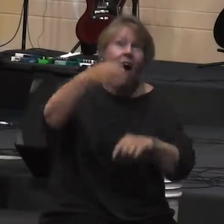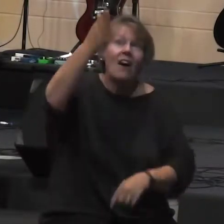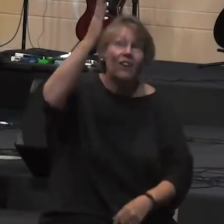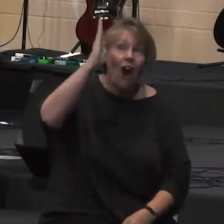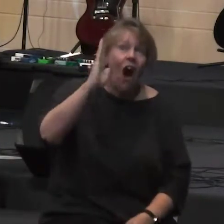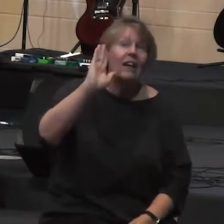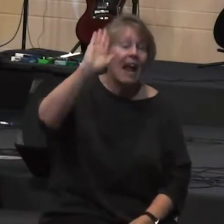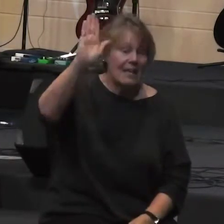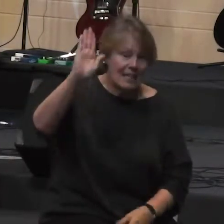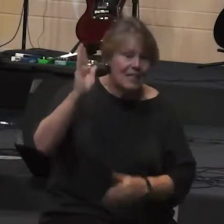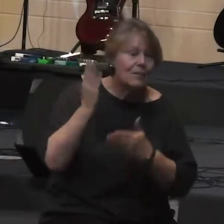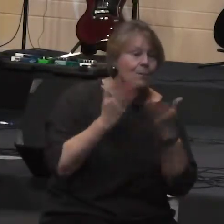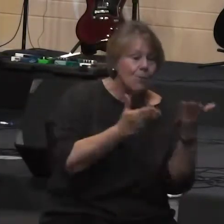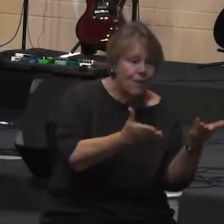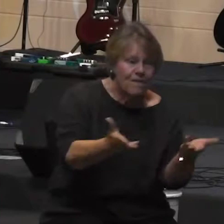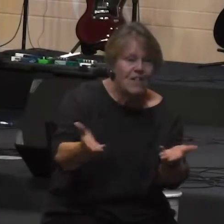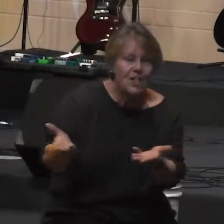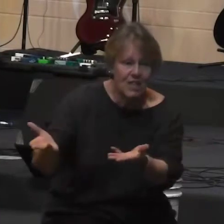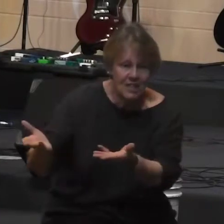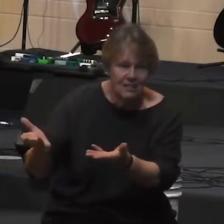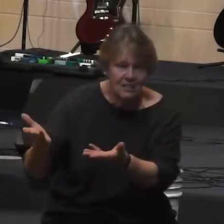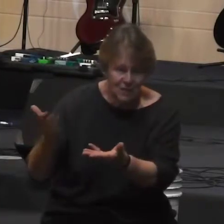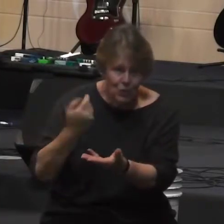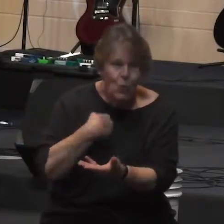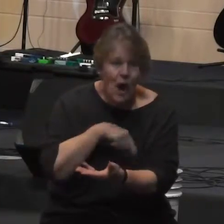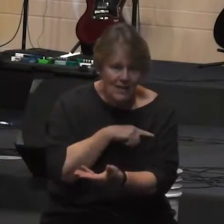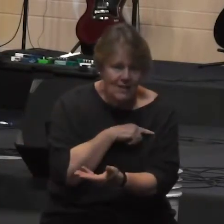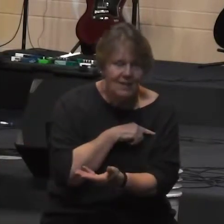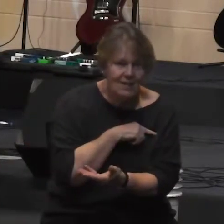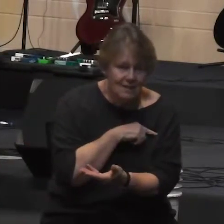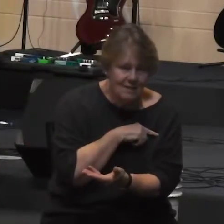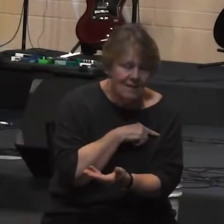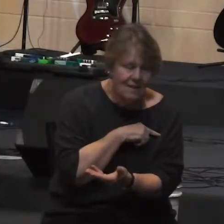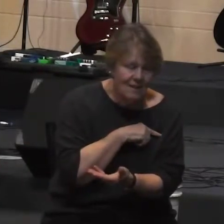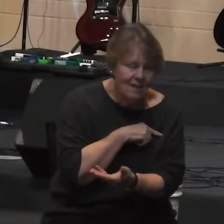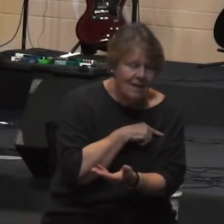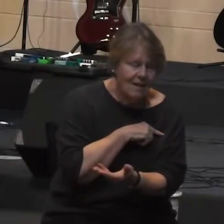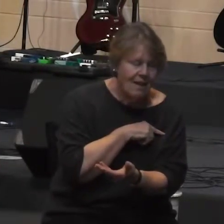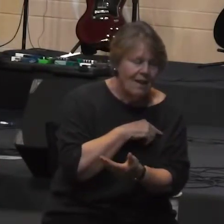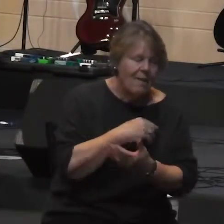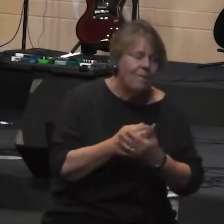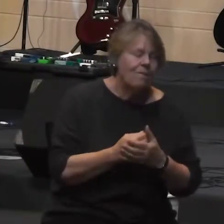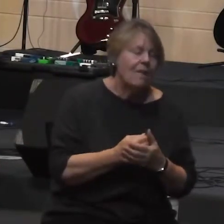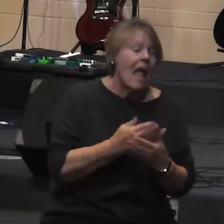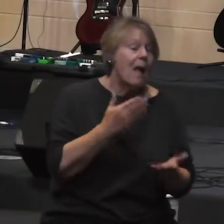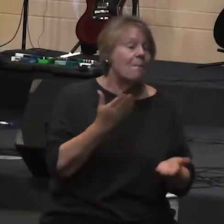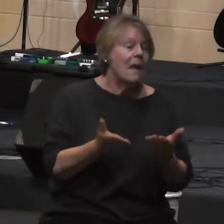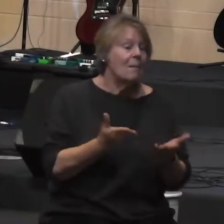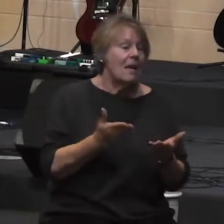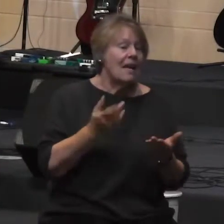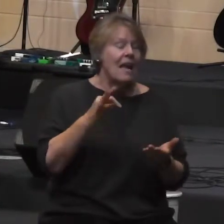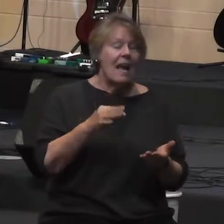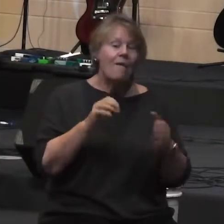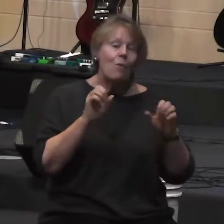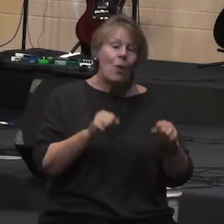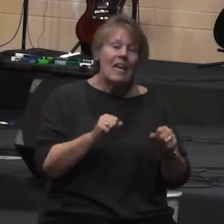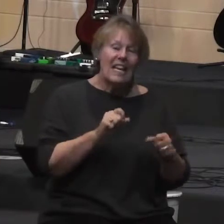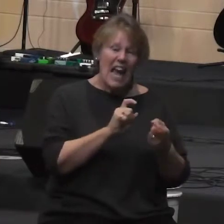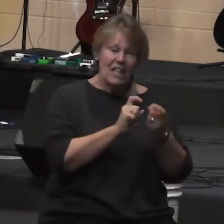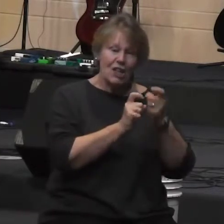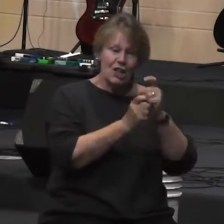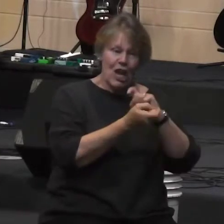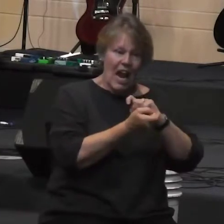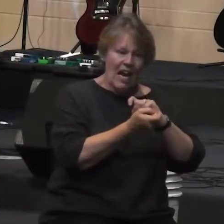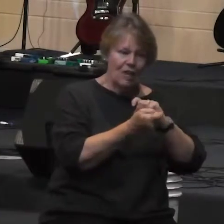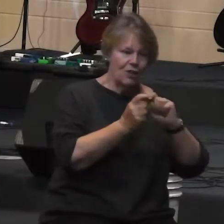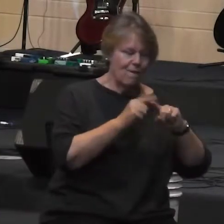and maybe if we shift from a self-sustaining self-made